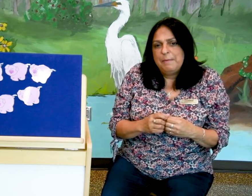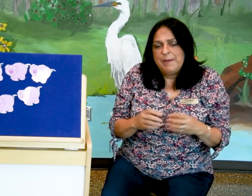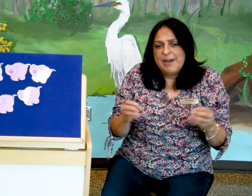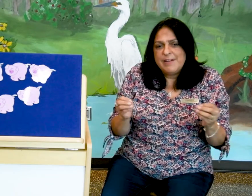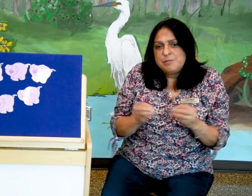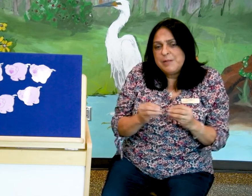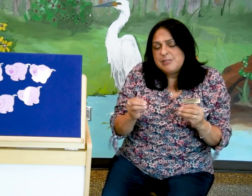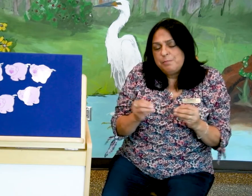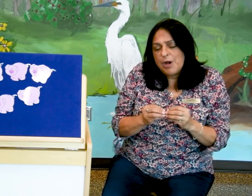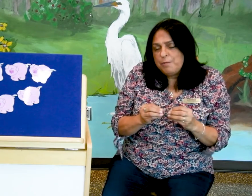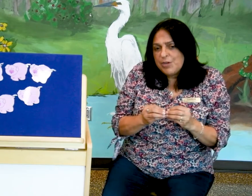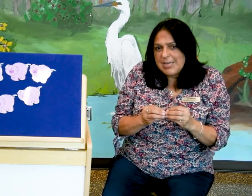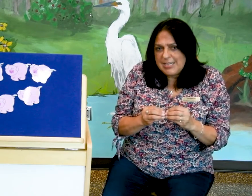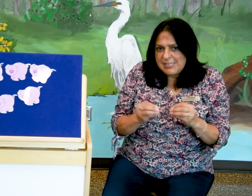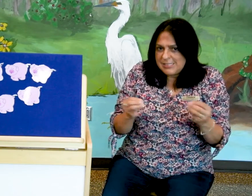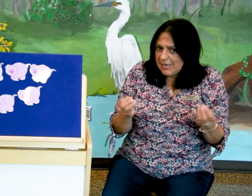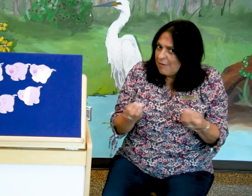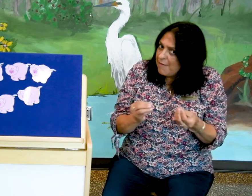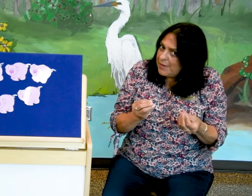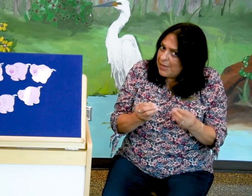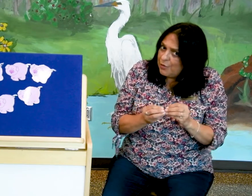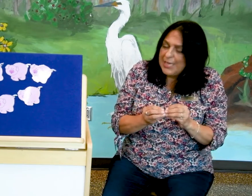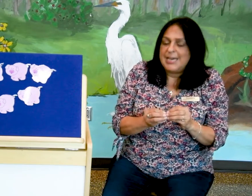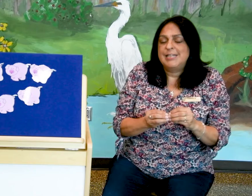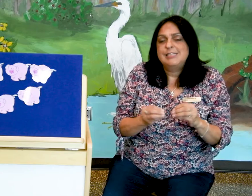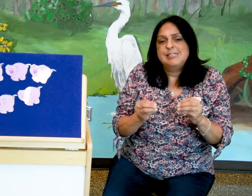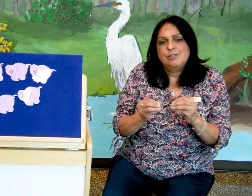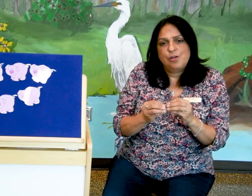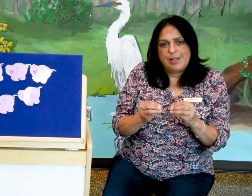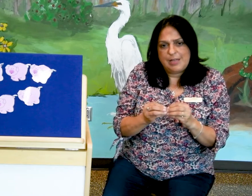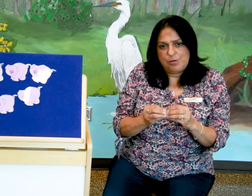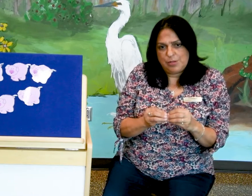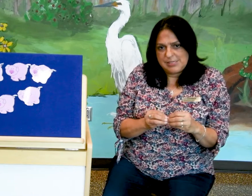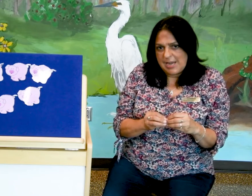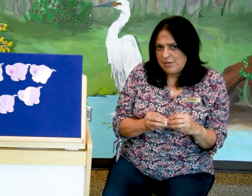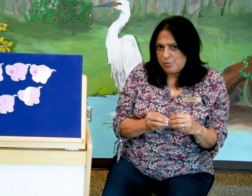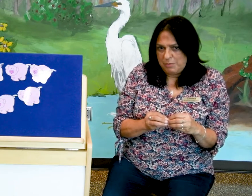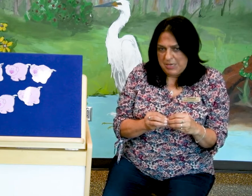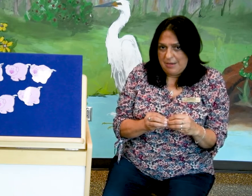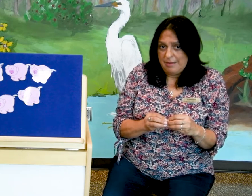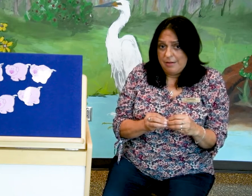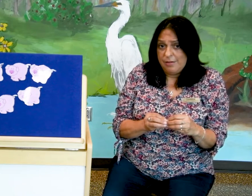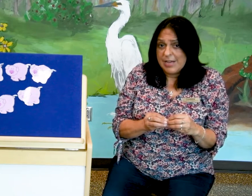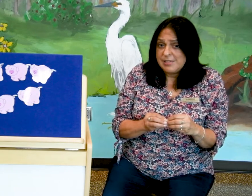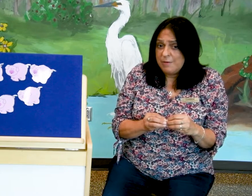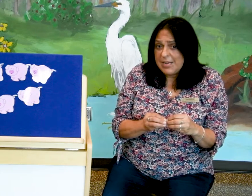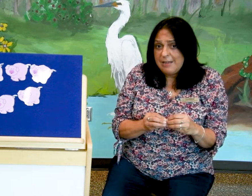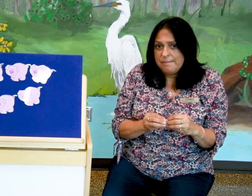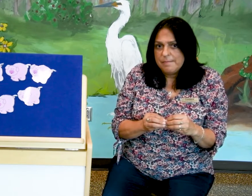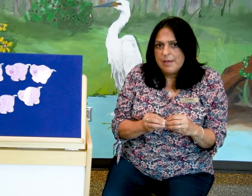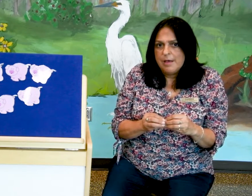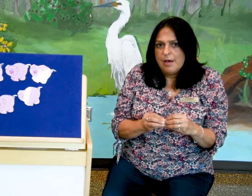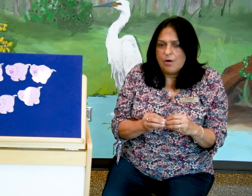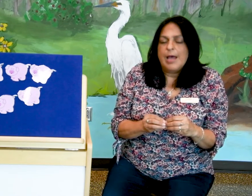Parents, please prop your kids, grab their little hands so that they do the signs with me. You guys are ready? Okay.